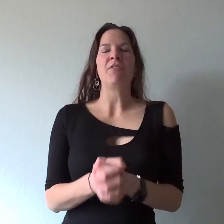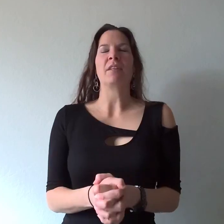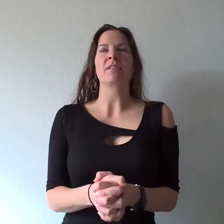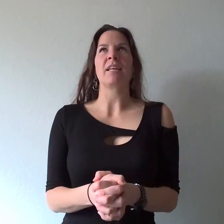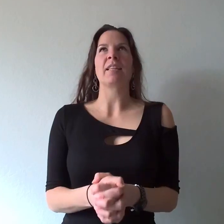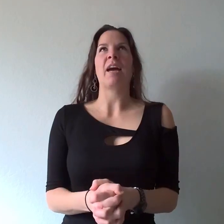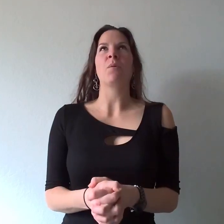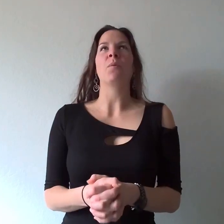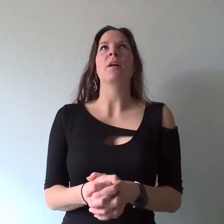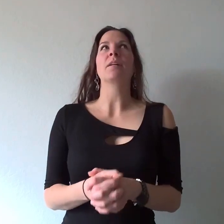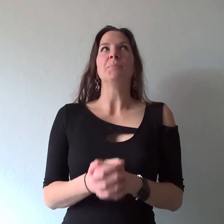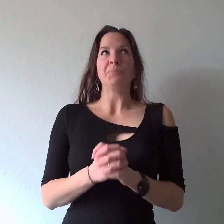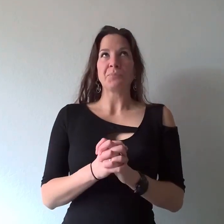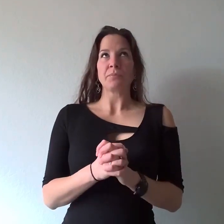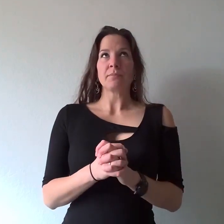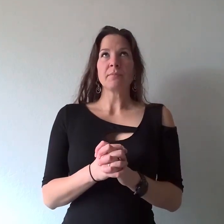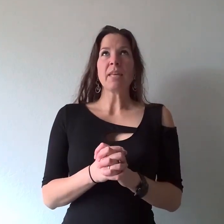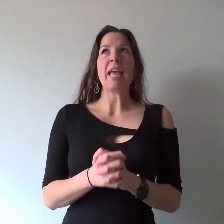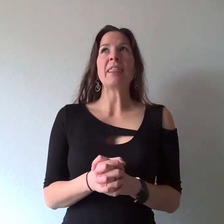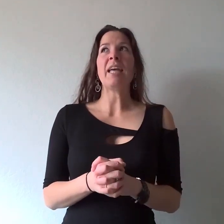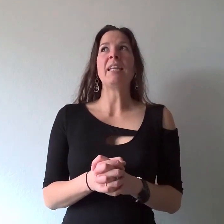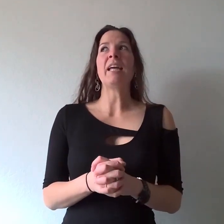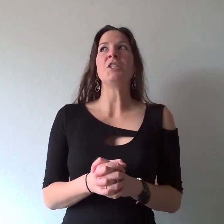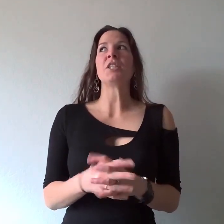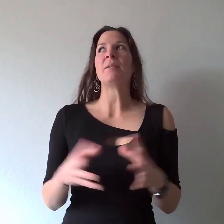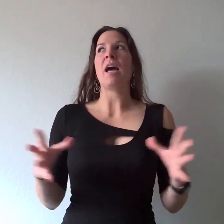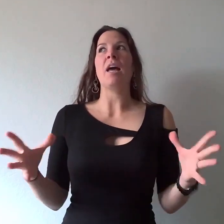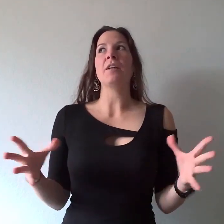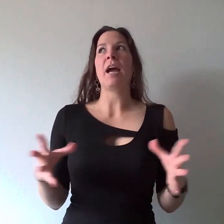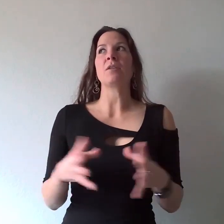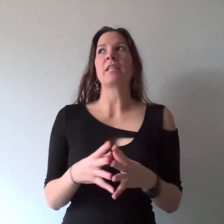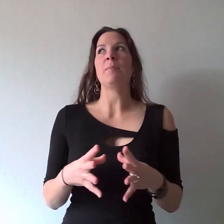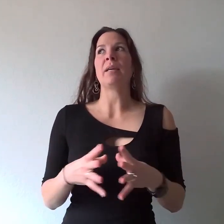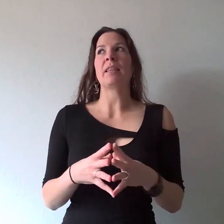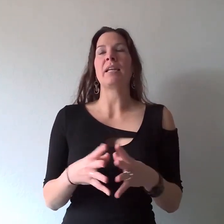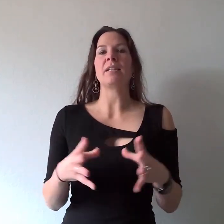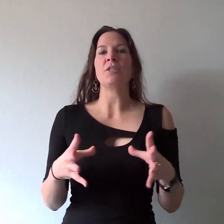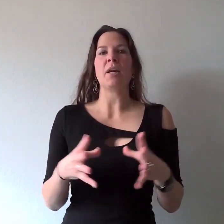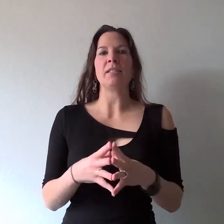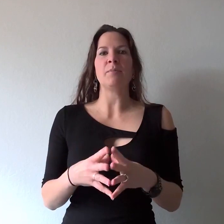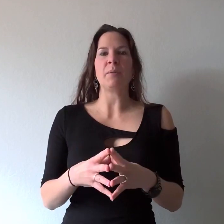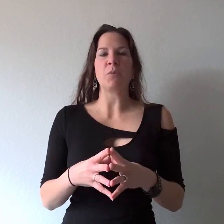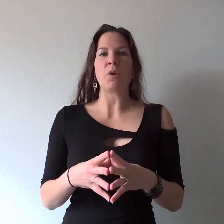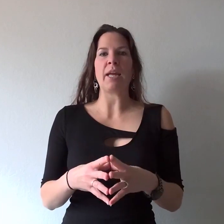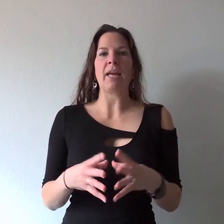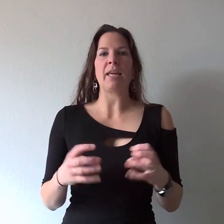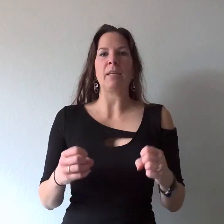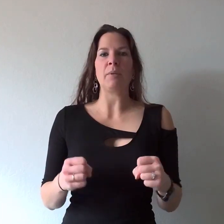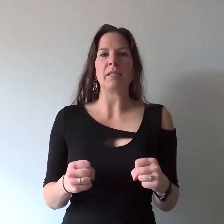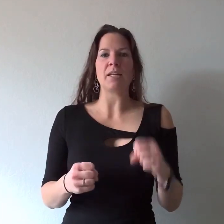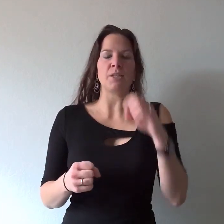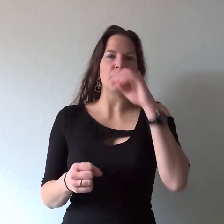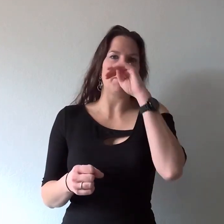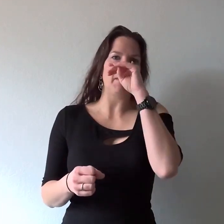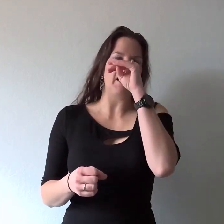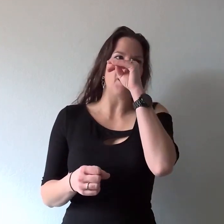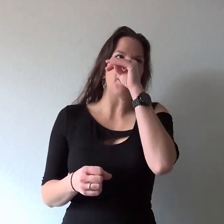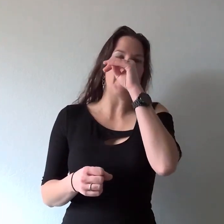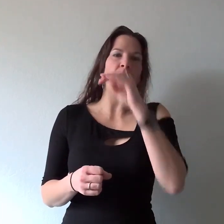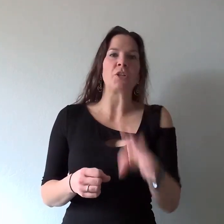feels like that will work and then just other housekeeping things you guys have been great at keeping in touch with me on how your